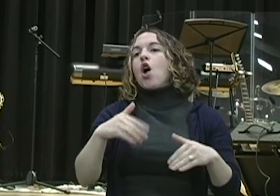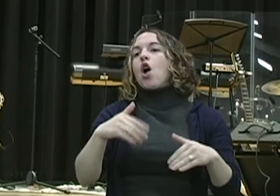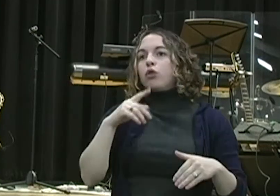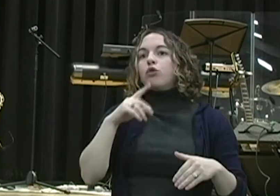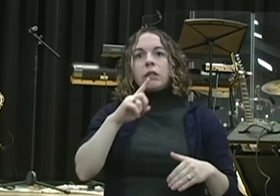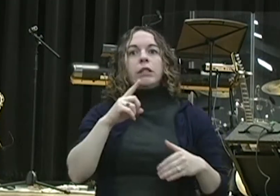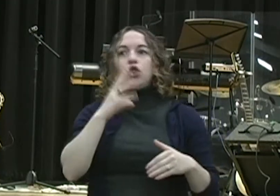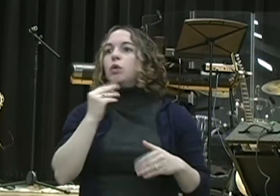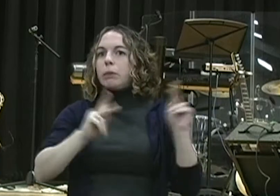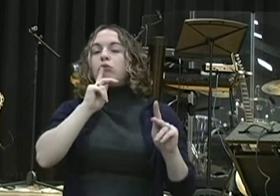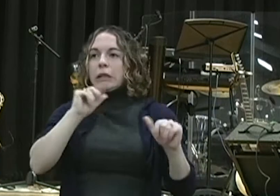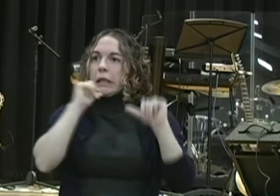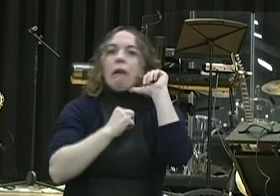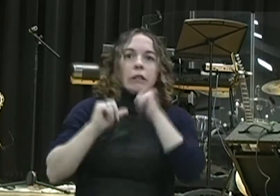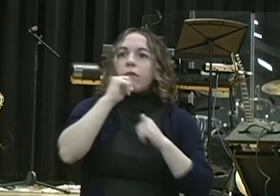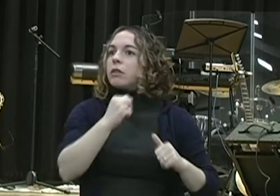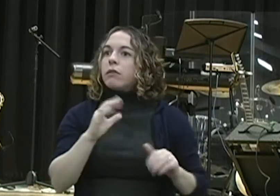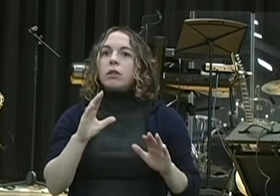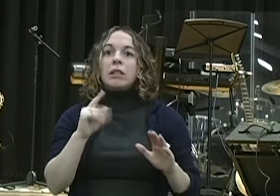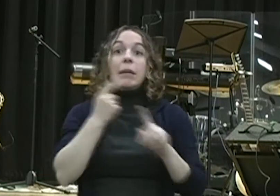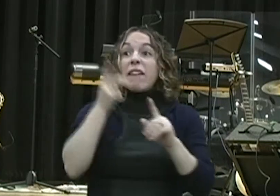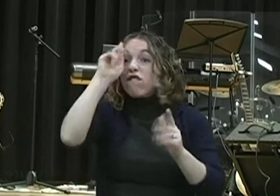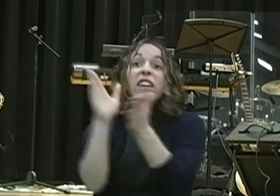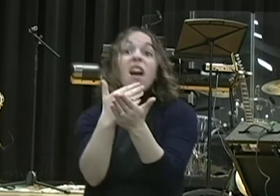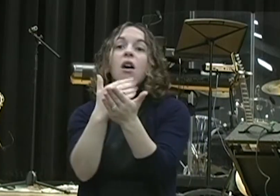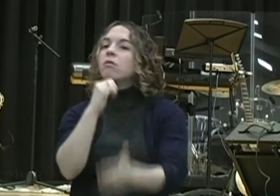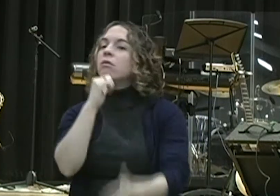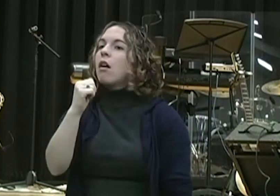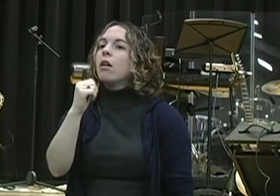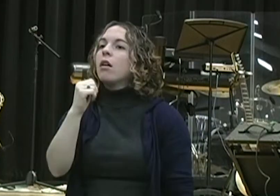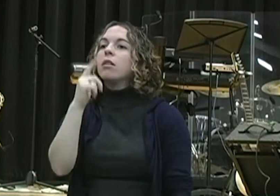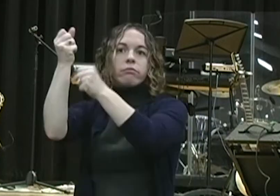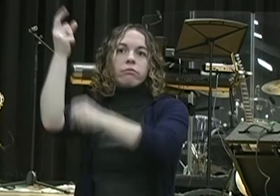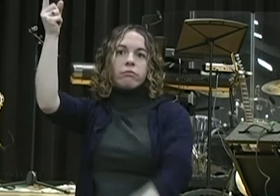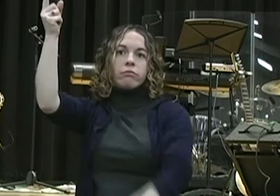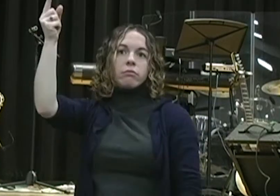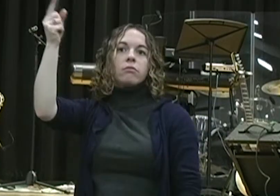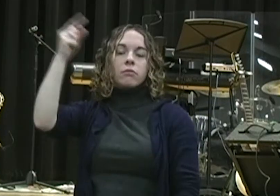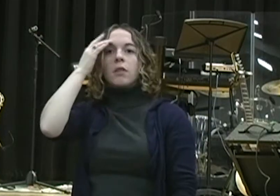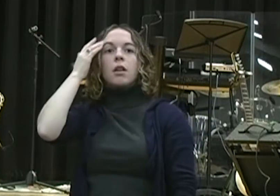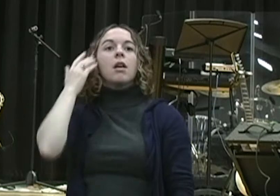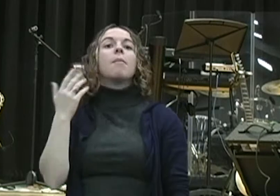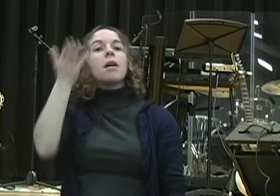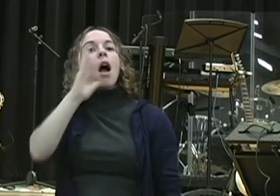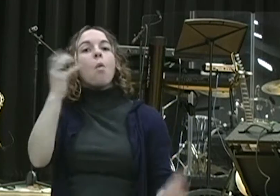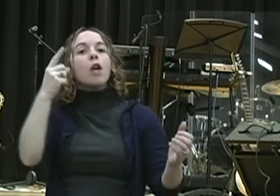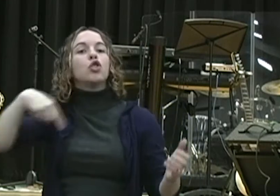God. Period. And that's what God's looking toward today. People that are going to follow God. Period. What I'm